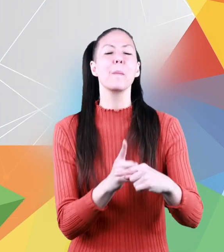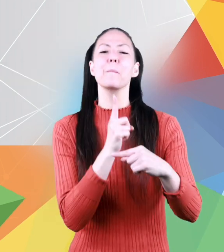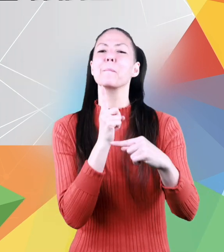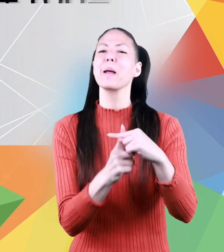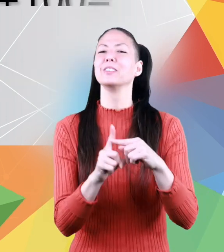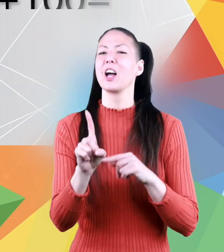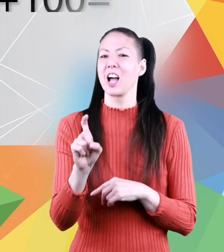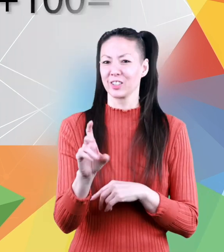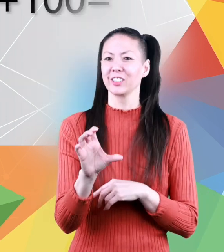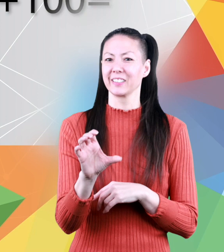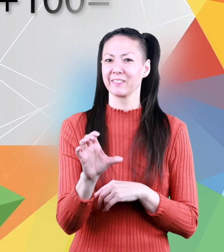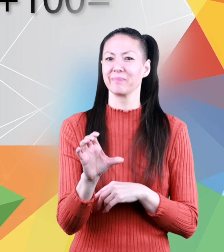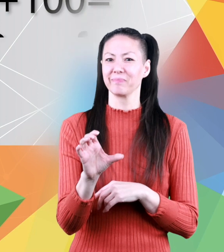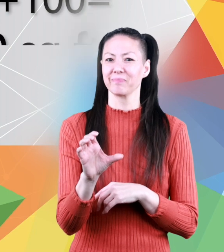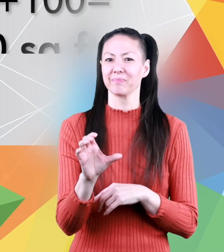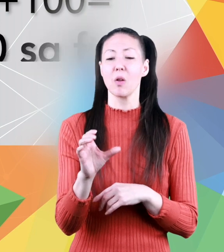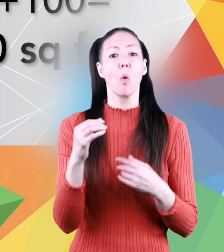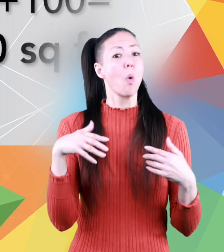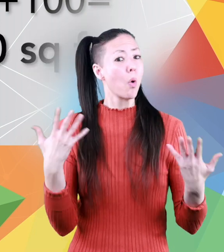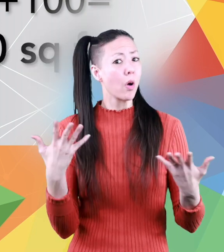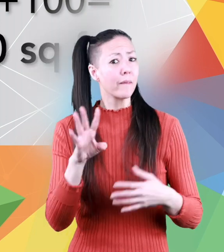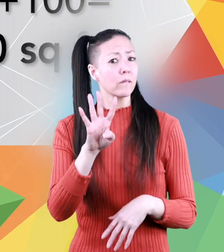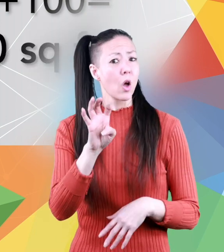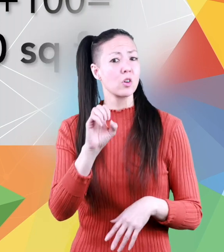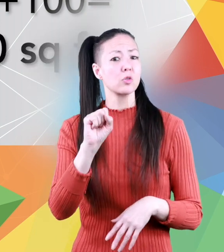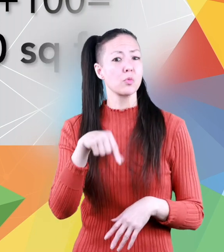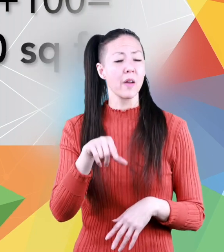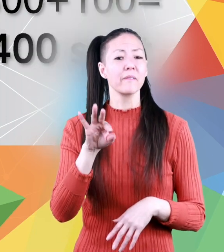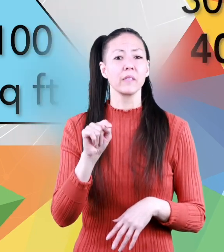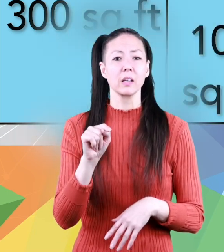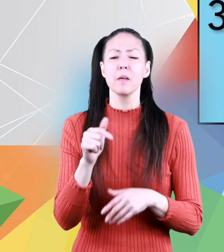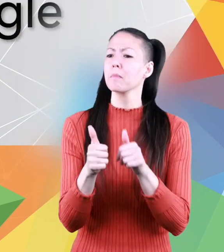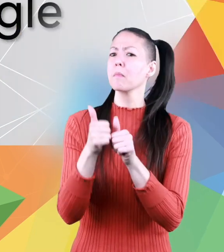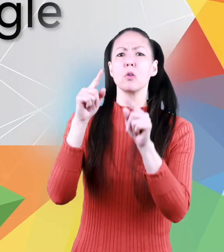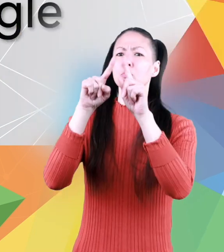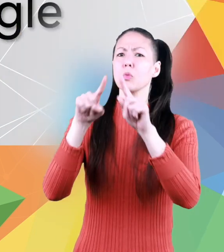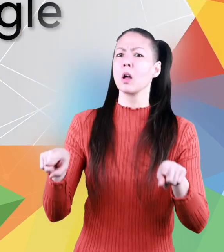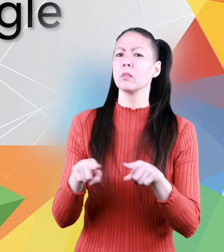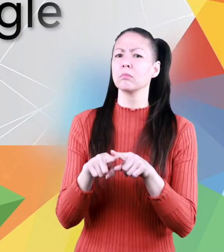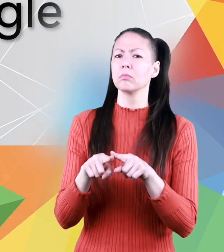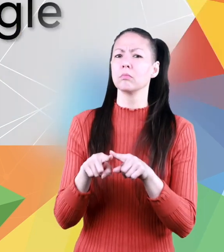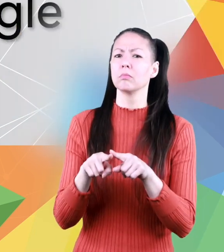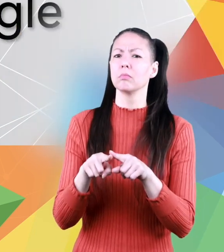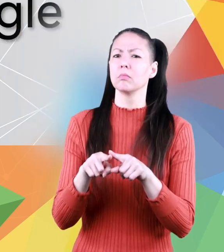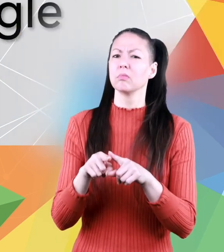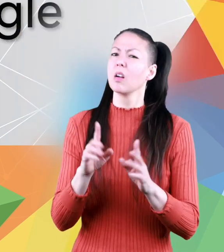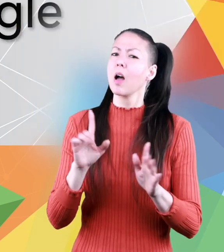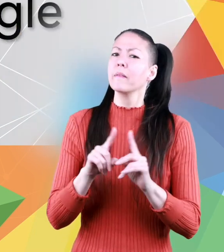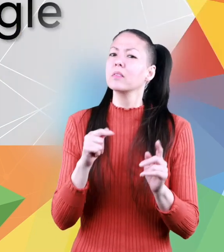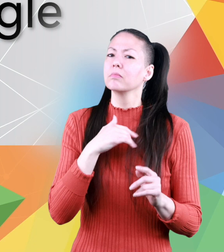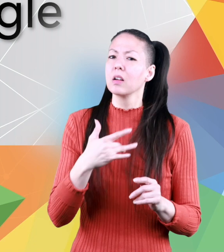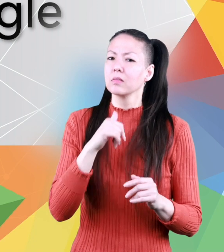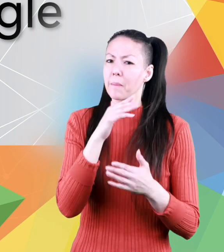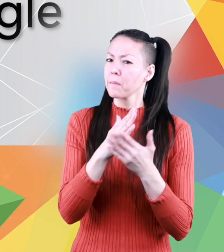plus 100 or 400 square feet most triangles however are not part of a rectangle